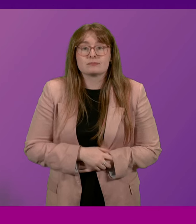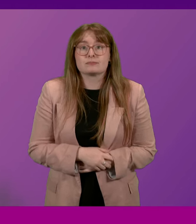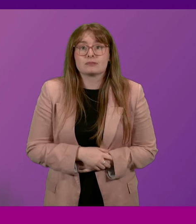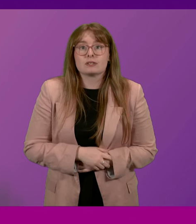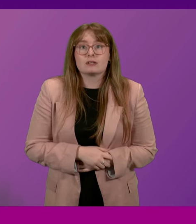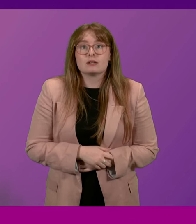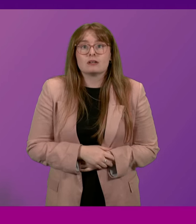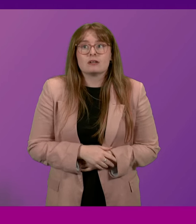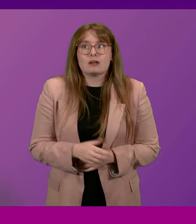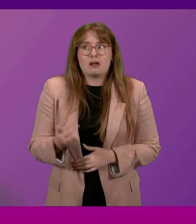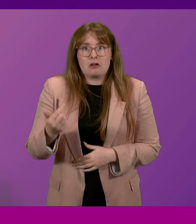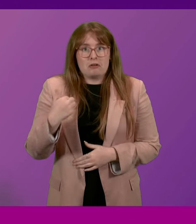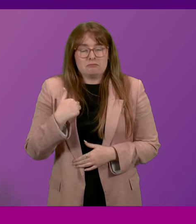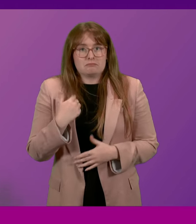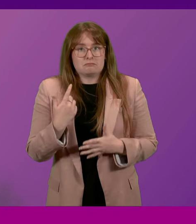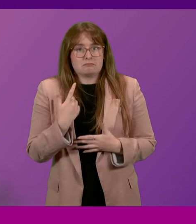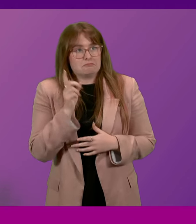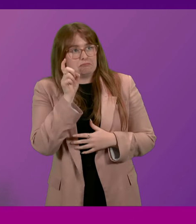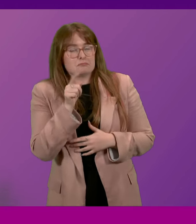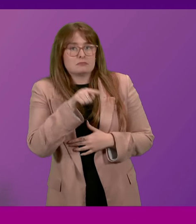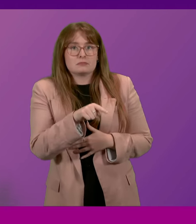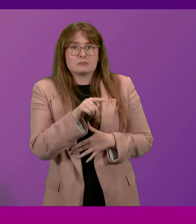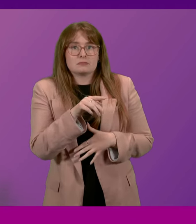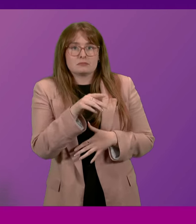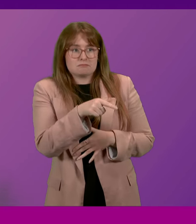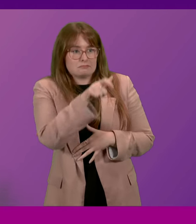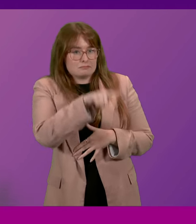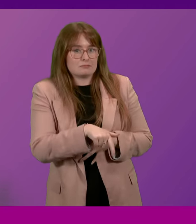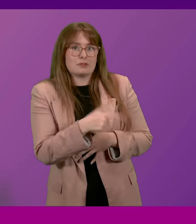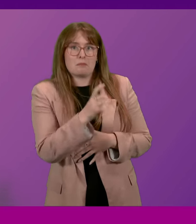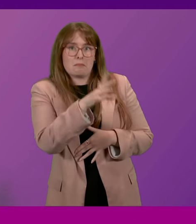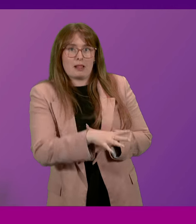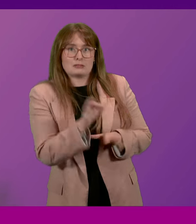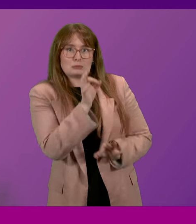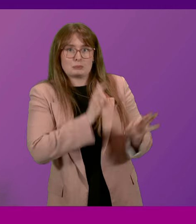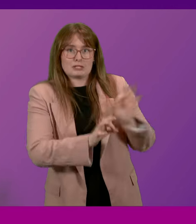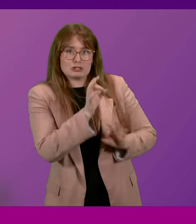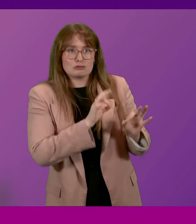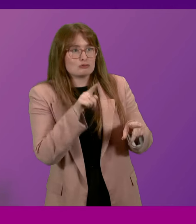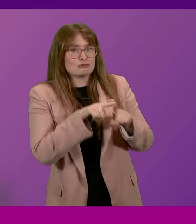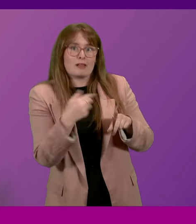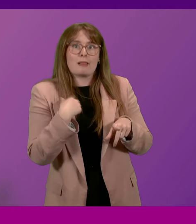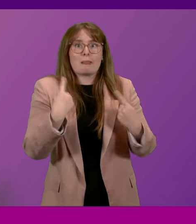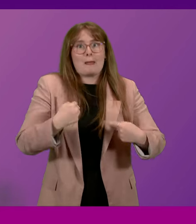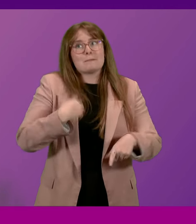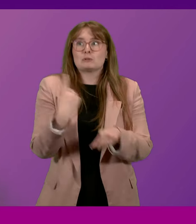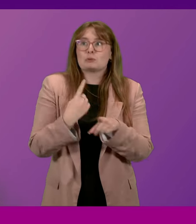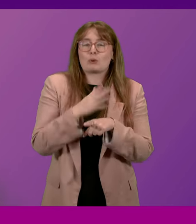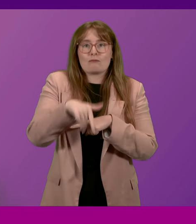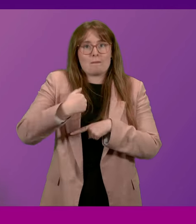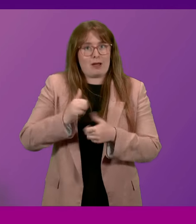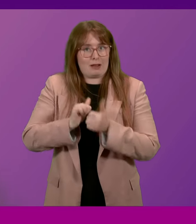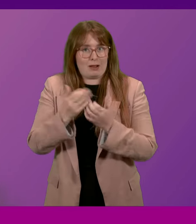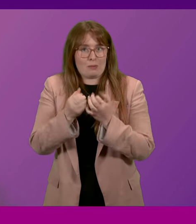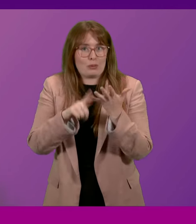I could almost have suggested that Mr O'Kane is a planted question to allow me to talk of the virtues of my collaboration